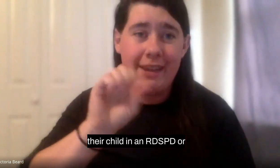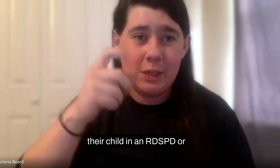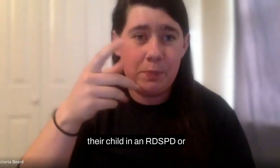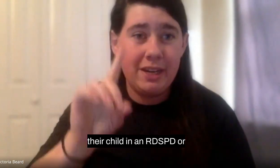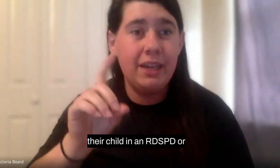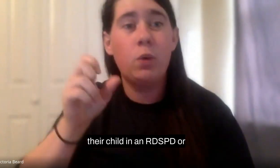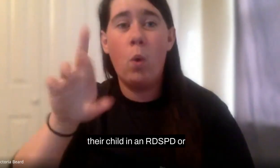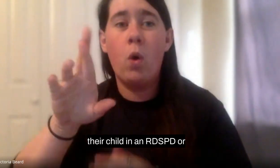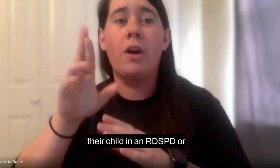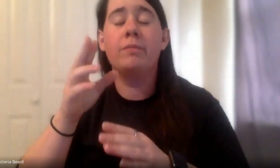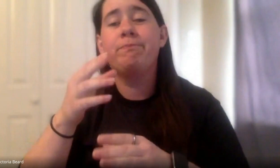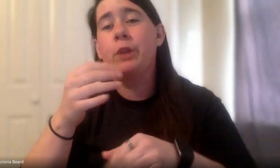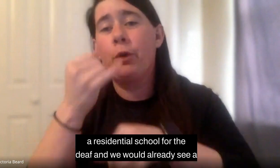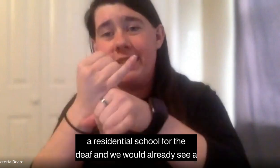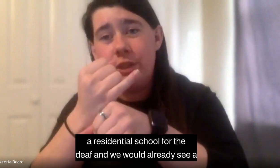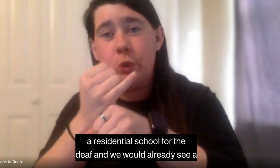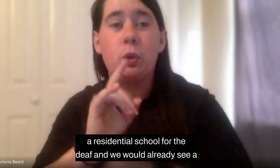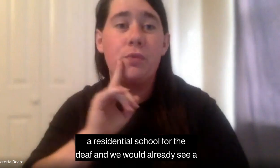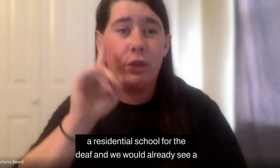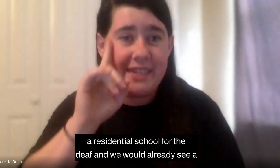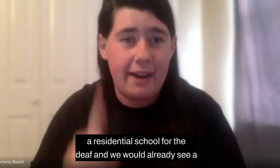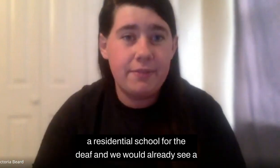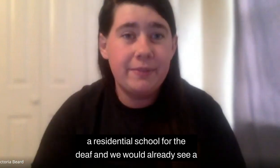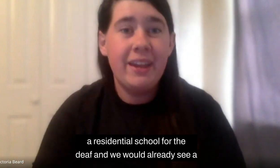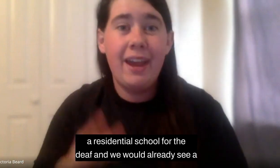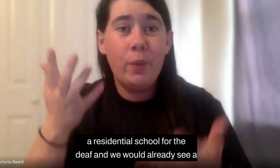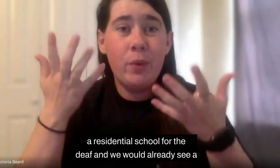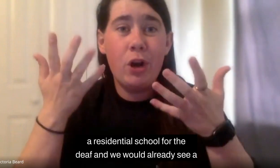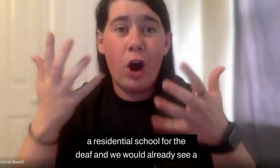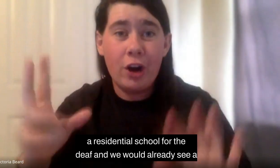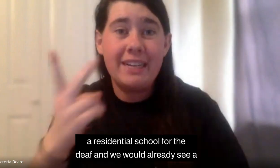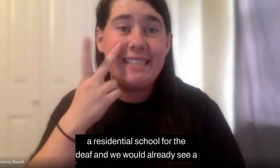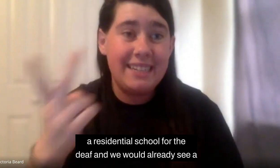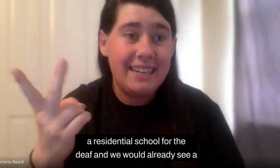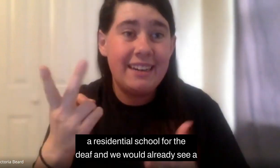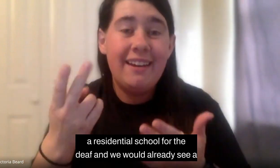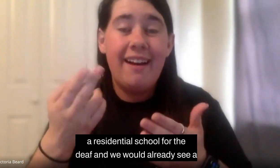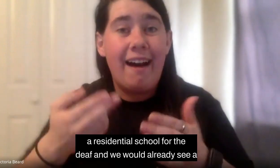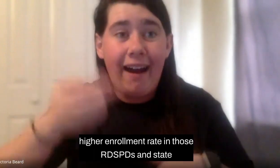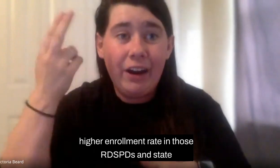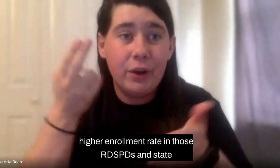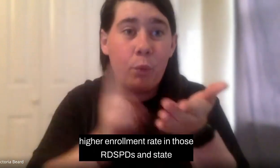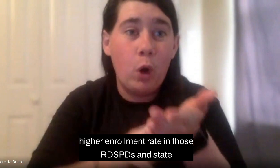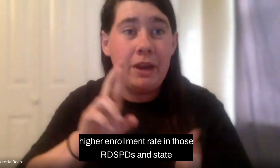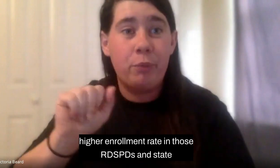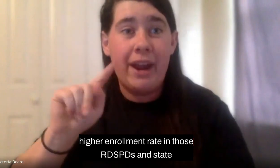PD or a residential school for the deaf. And we would already see a higher enrollment rate